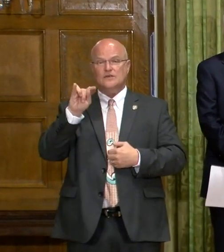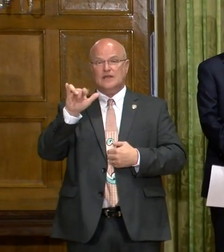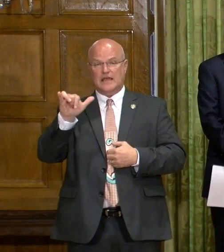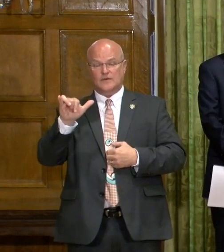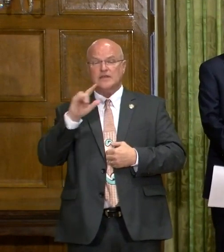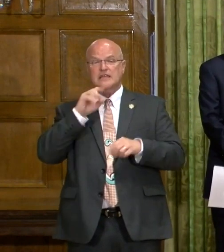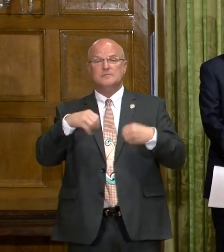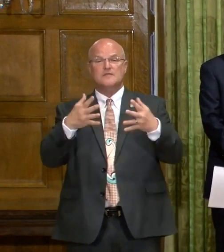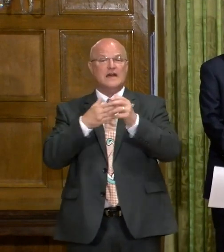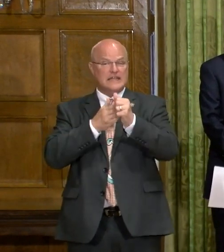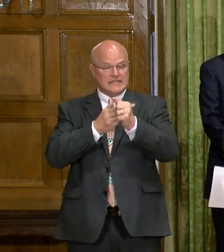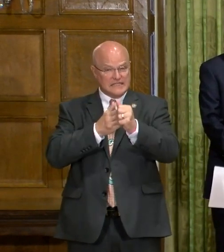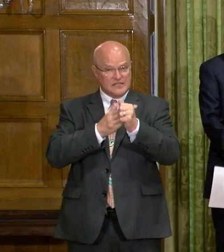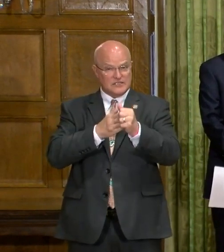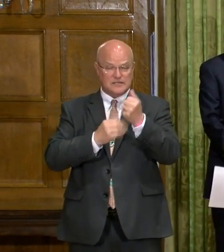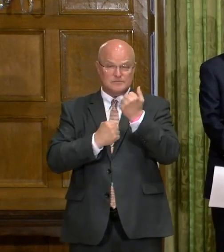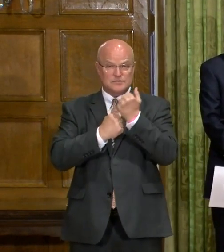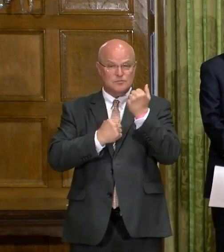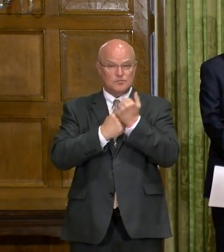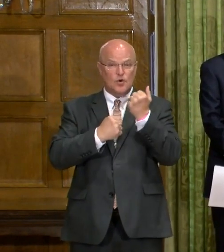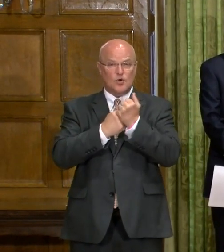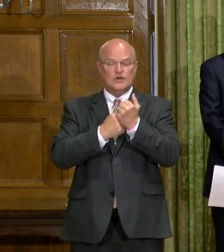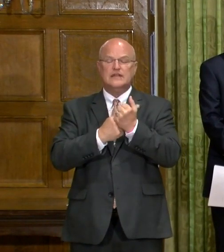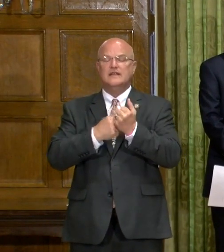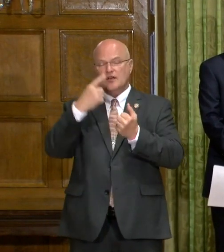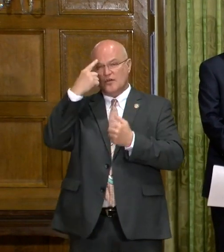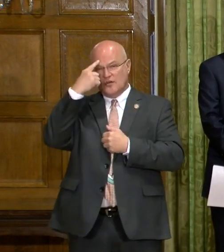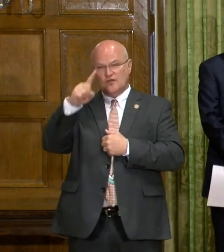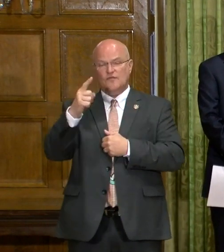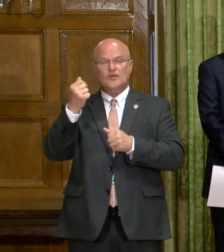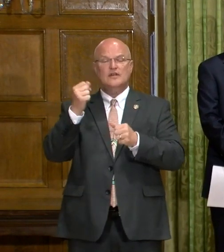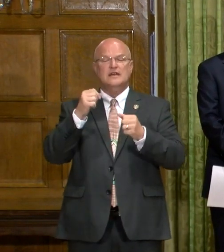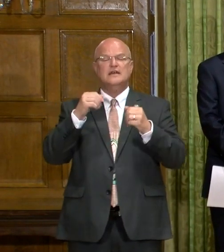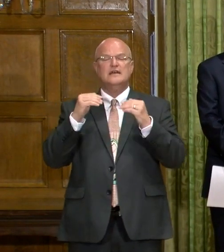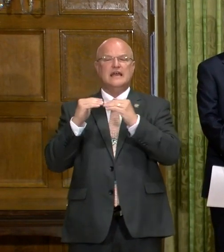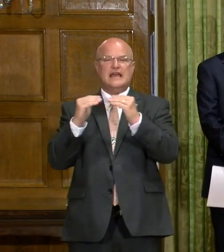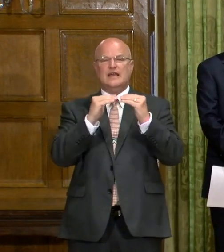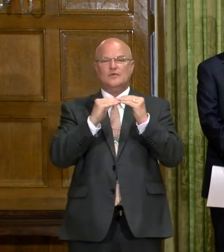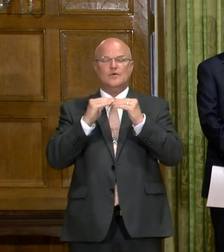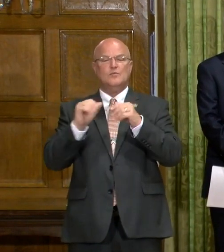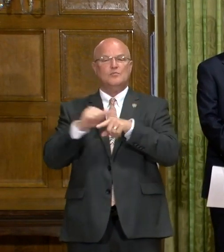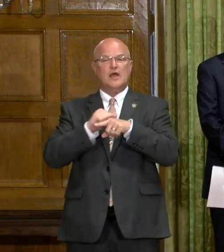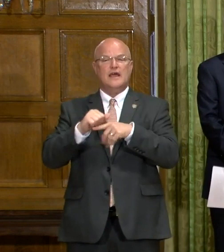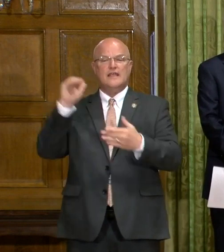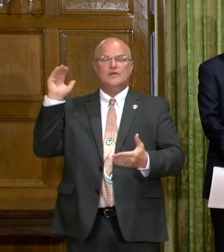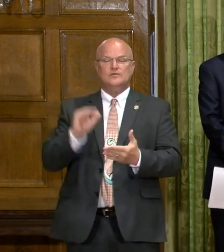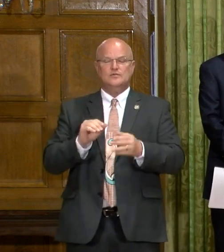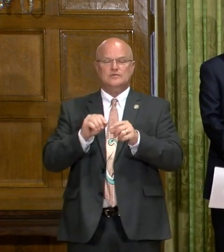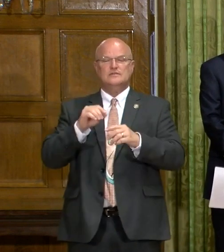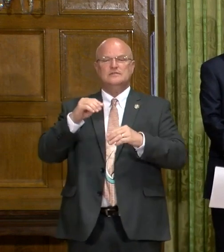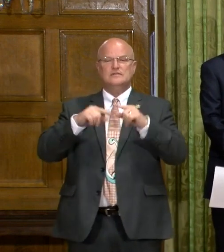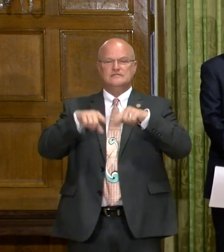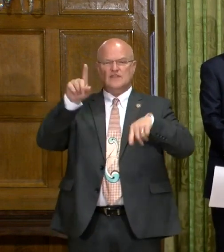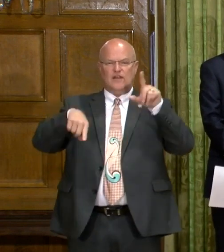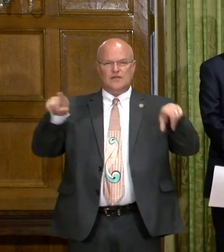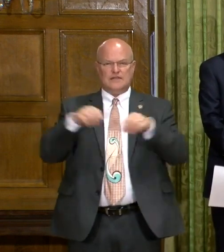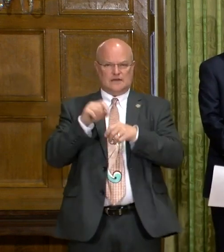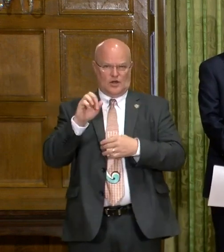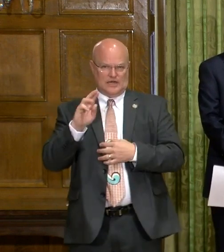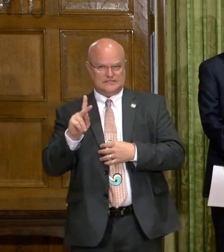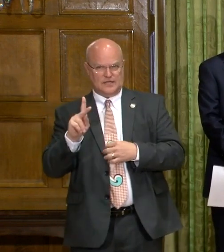Health is to provide leadership, support, and advocacy for equitable practices that reduce disparities in Arkansas.